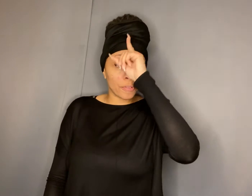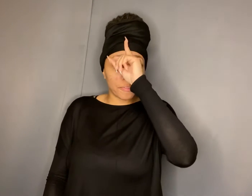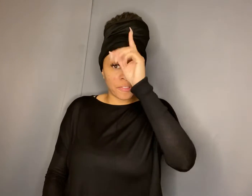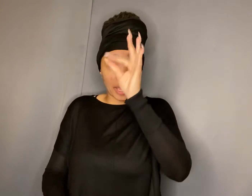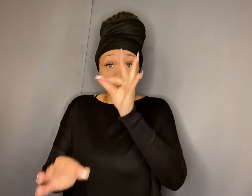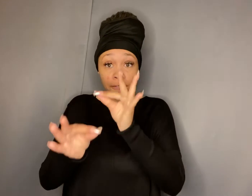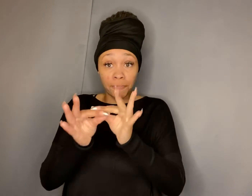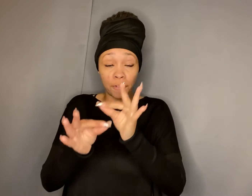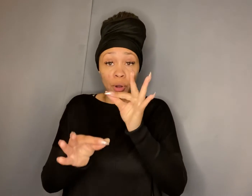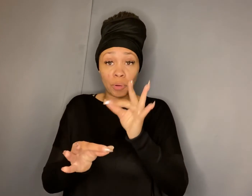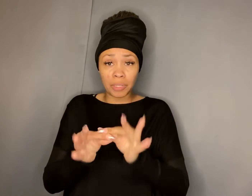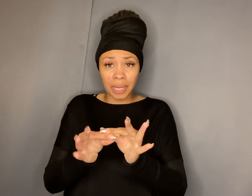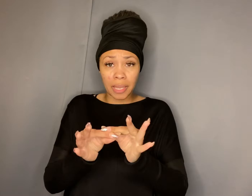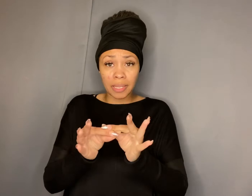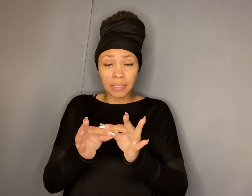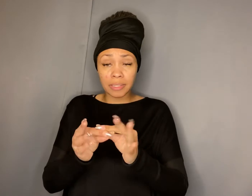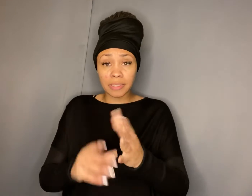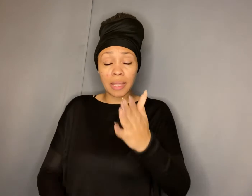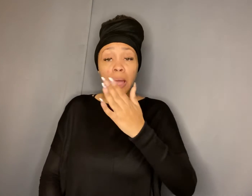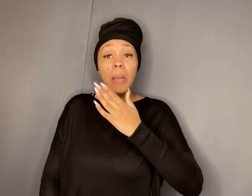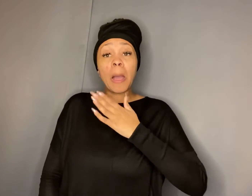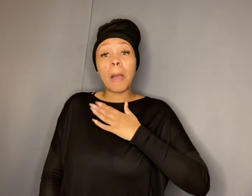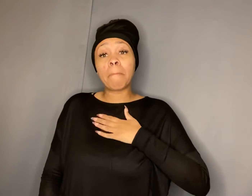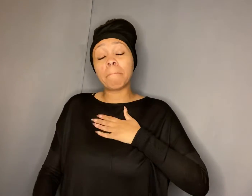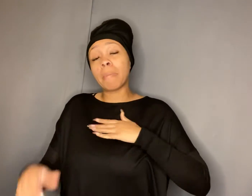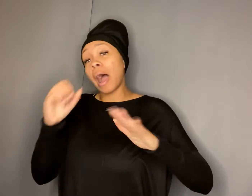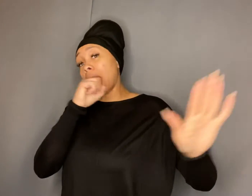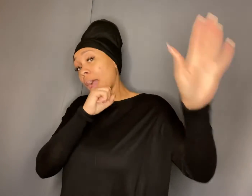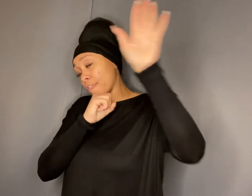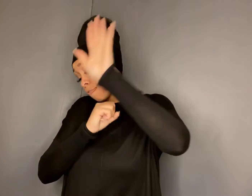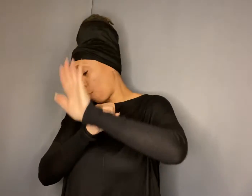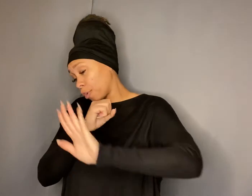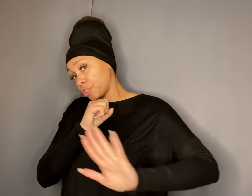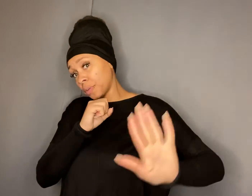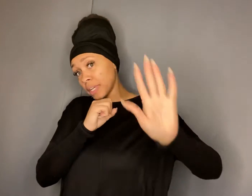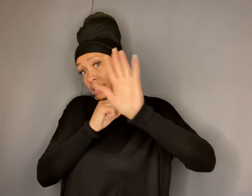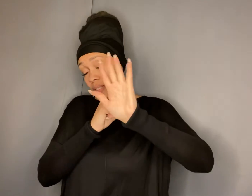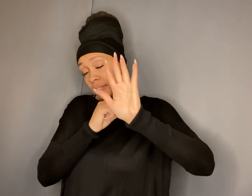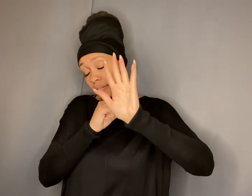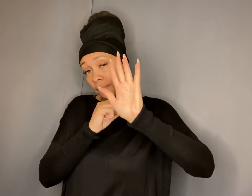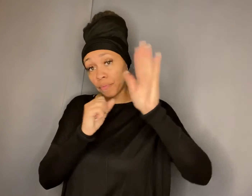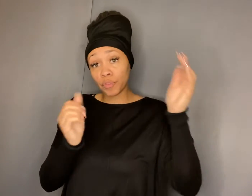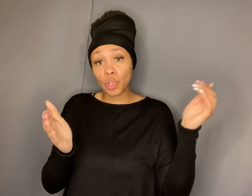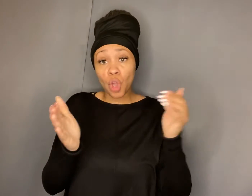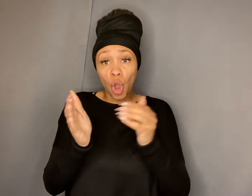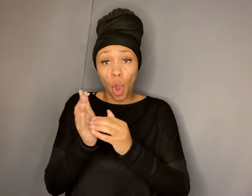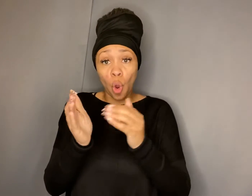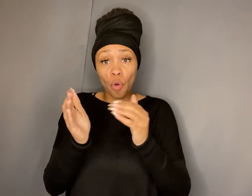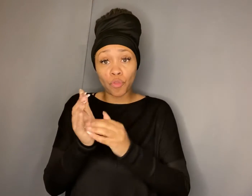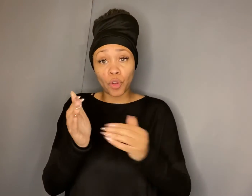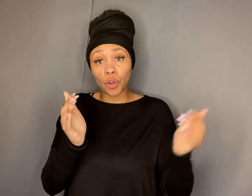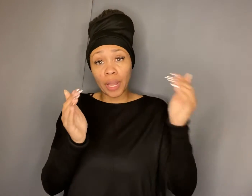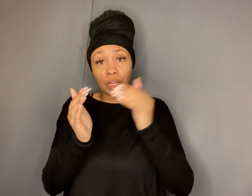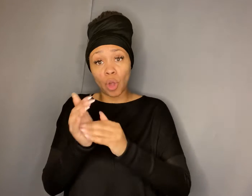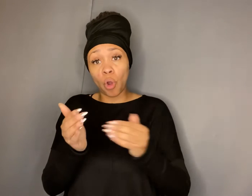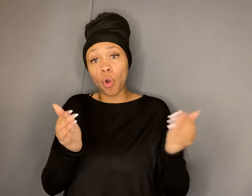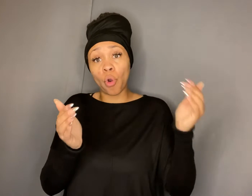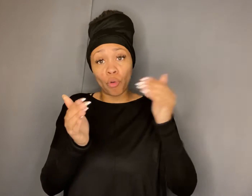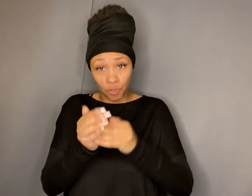faithfulness my fortress over and over